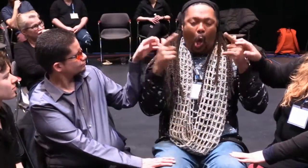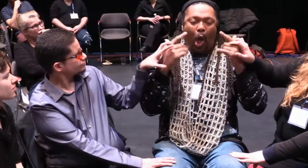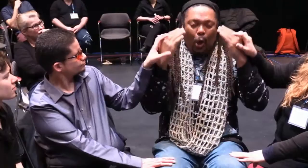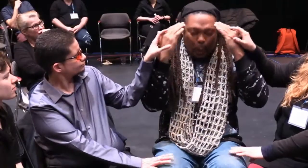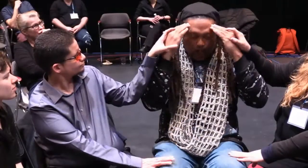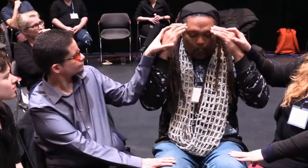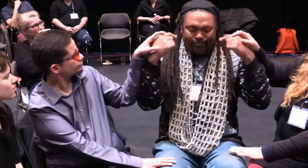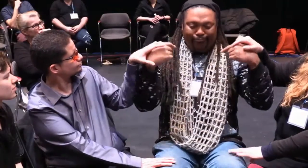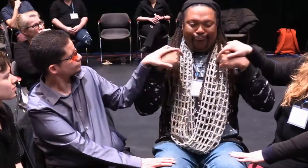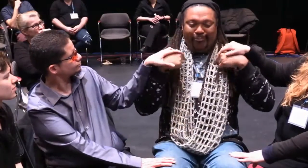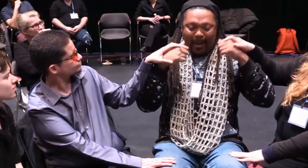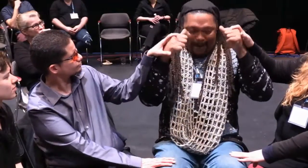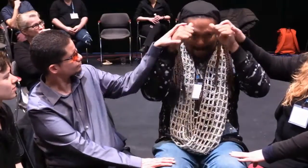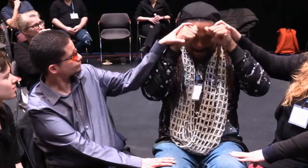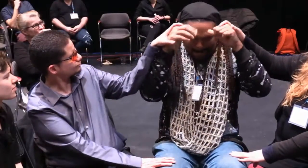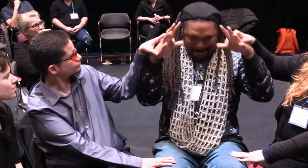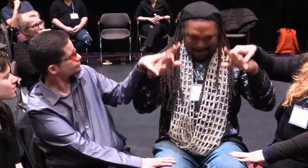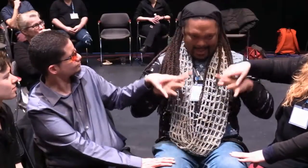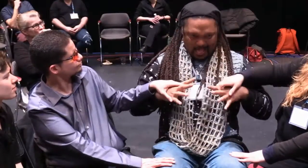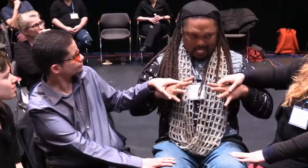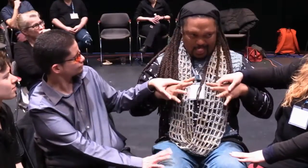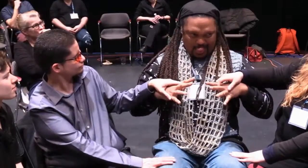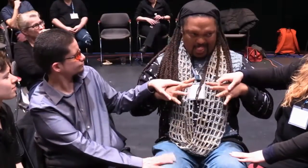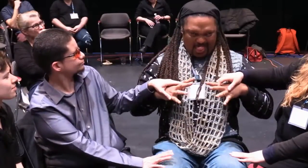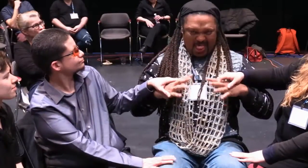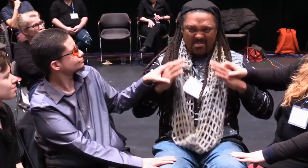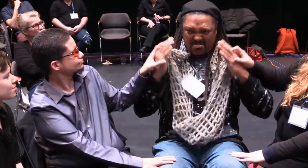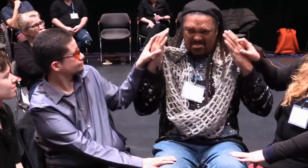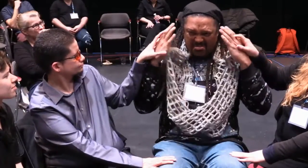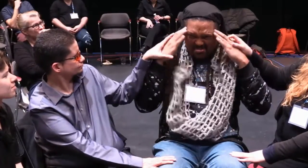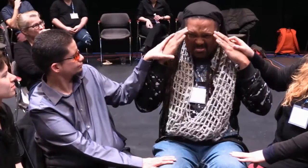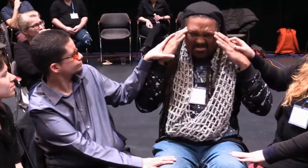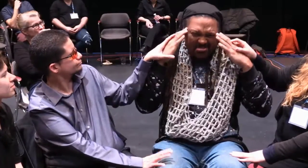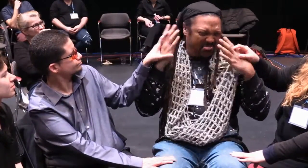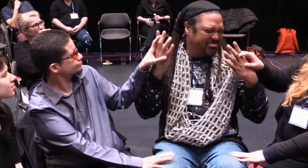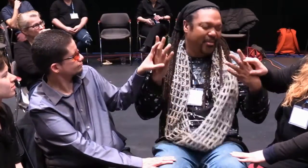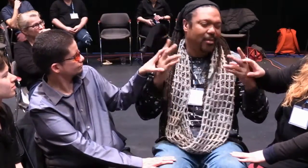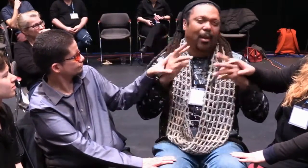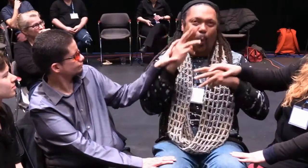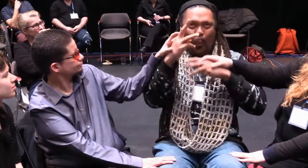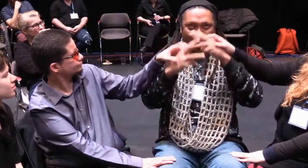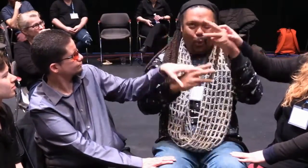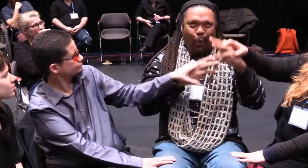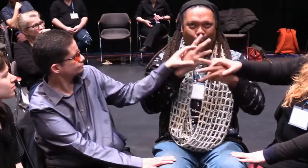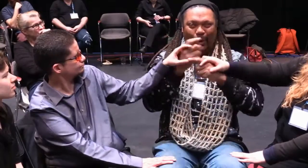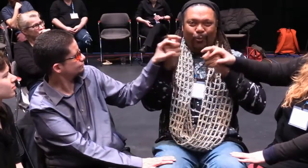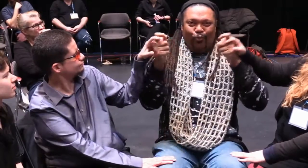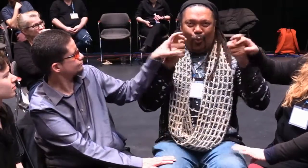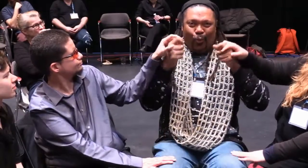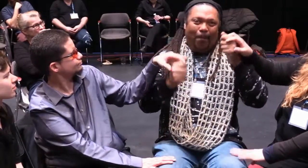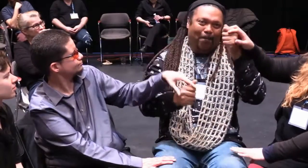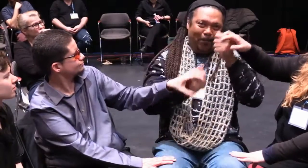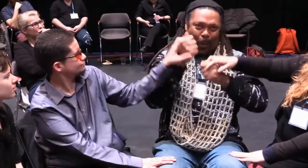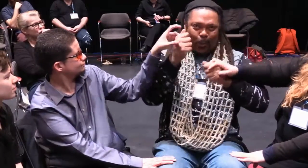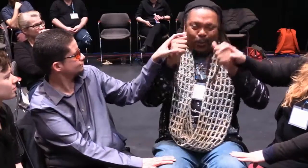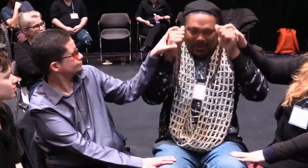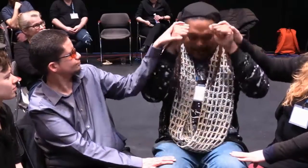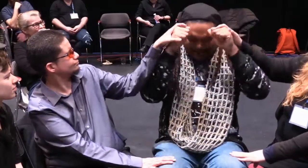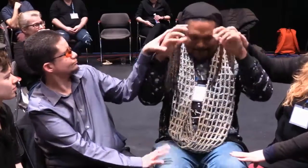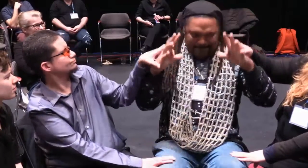American community, but it's a